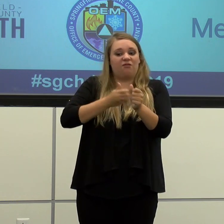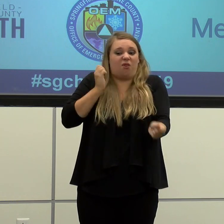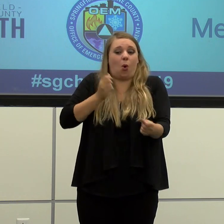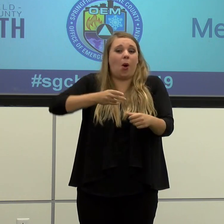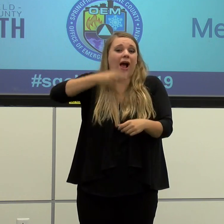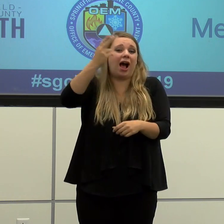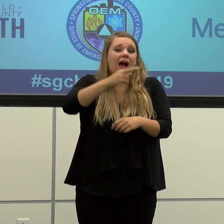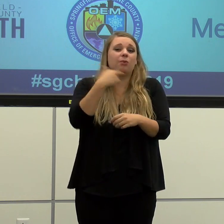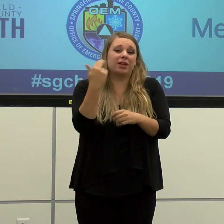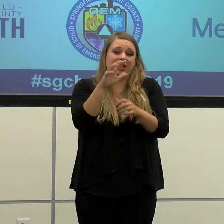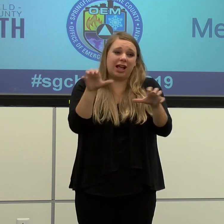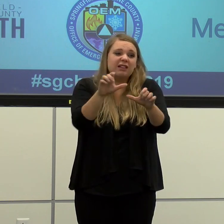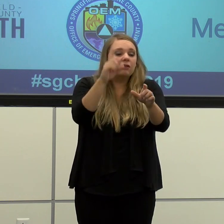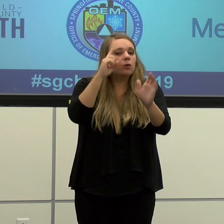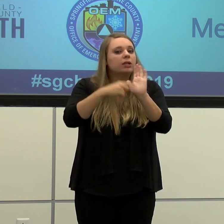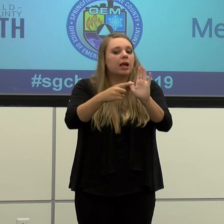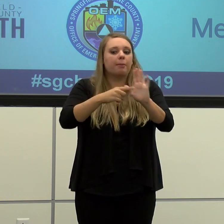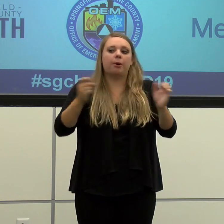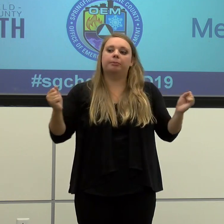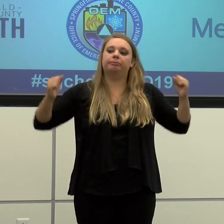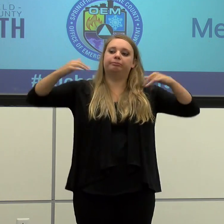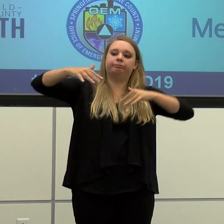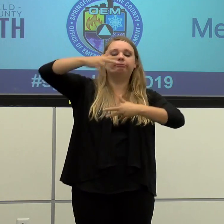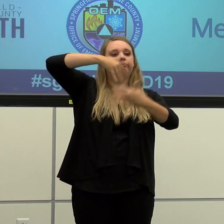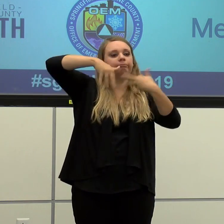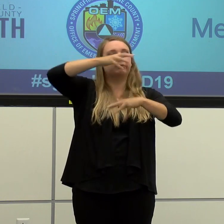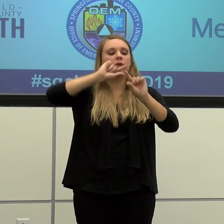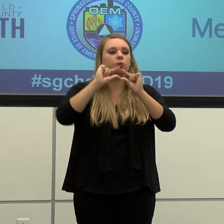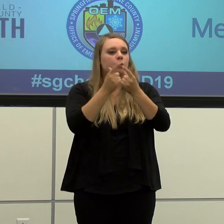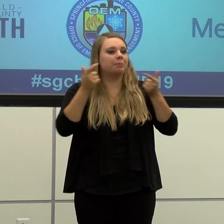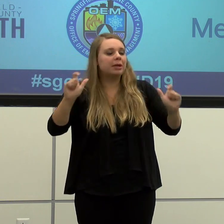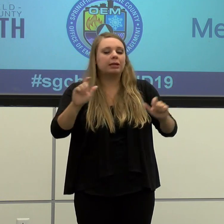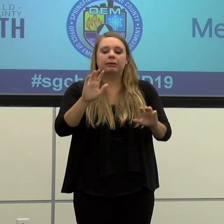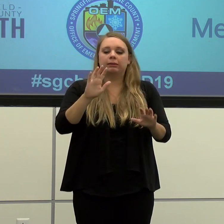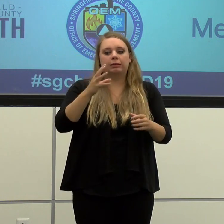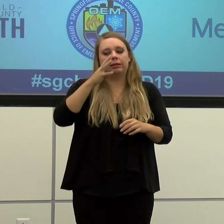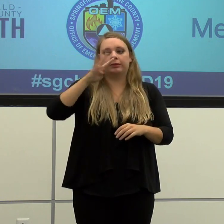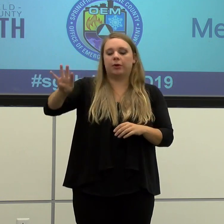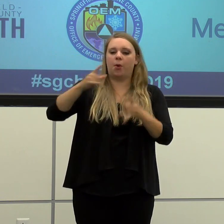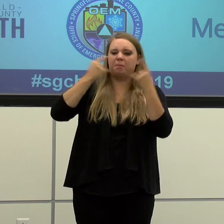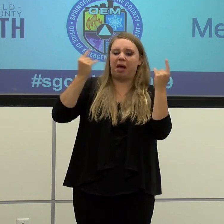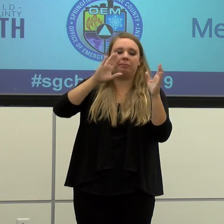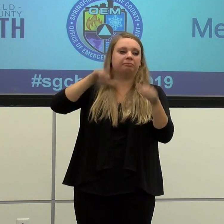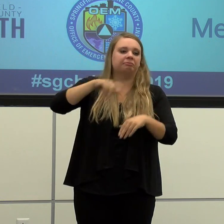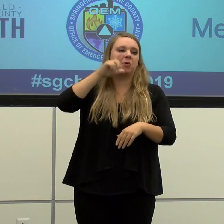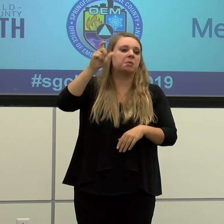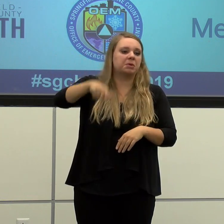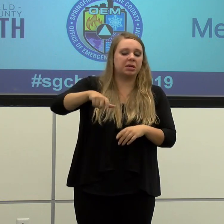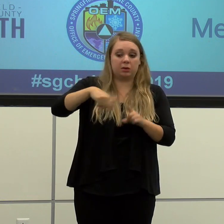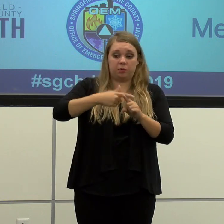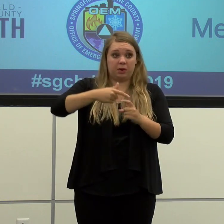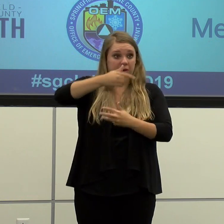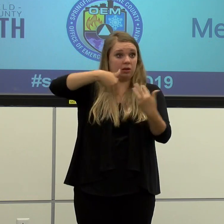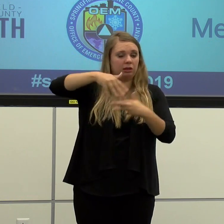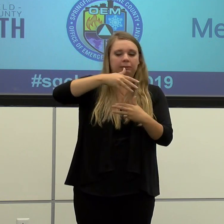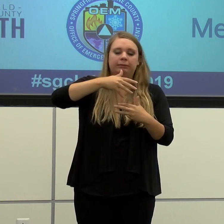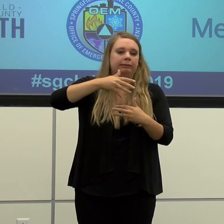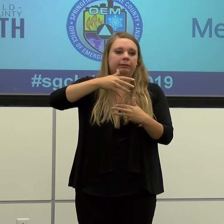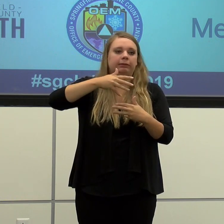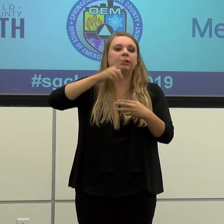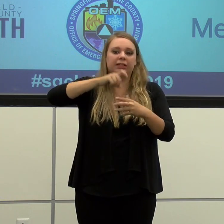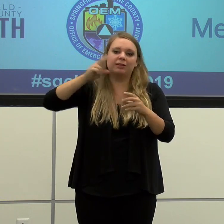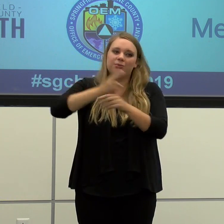-risk activities such as gathering in large groups, ignoring masking and physical distancing when we're gathered in those large